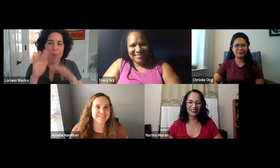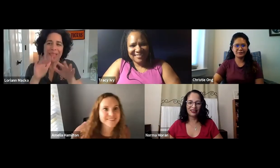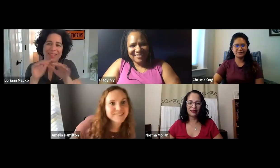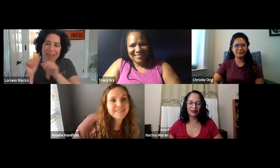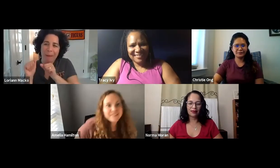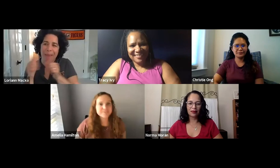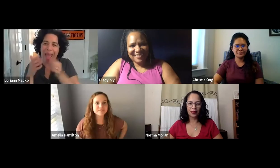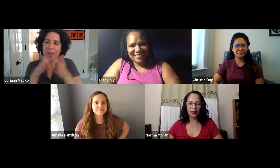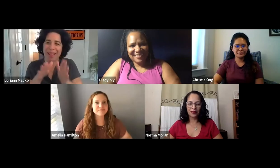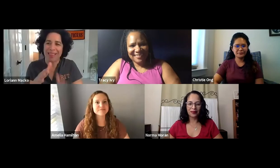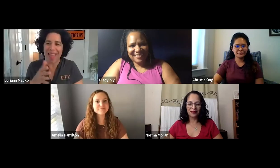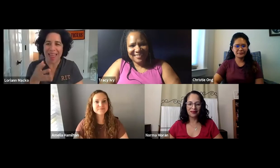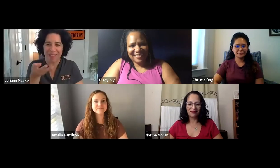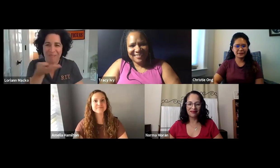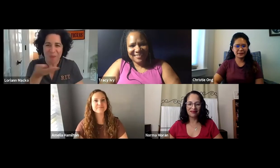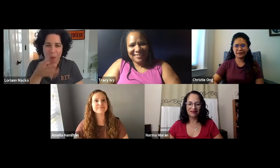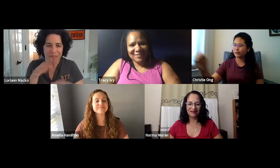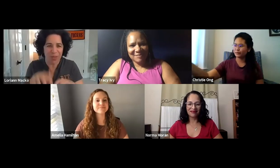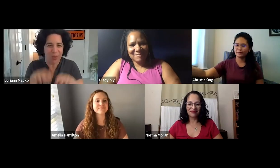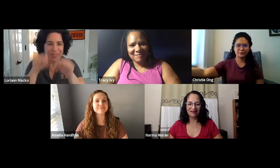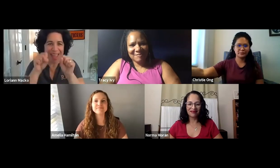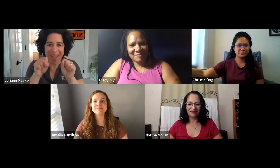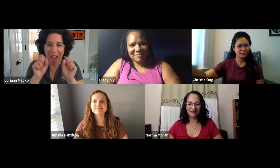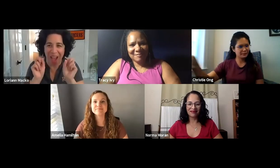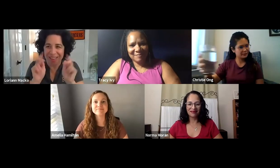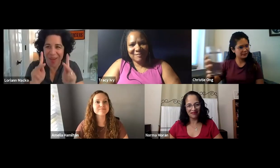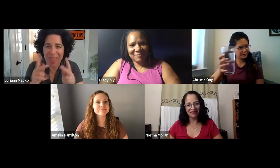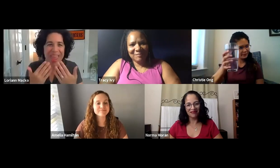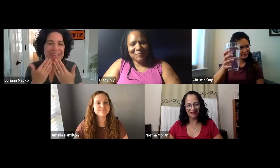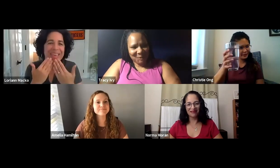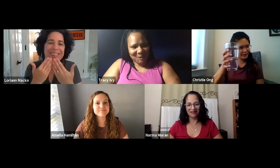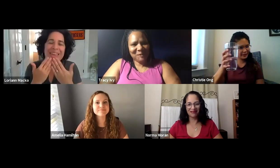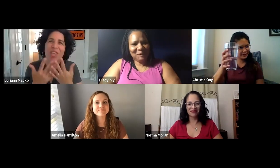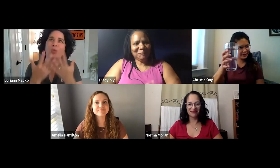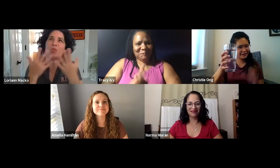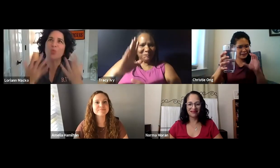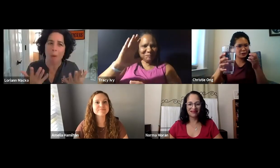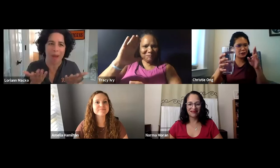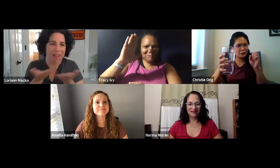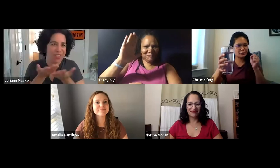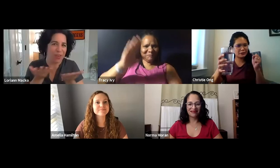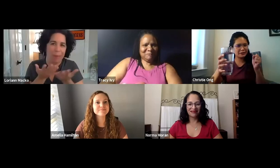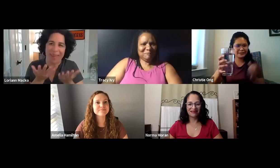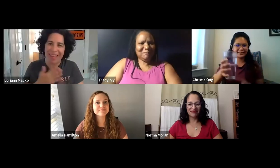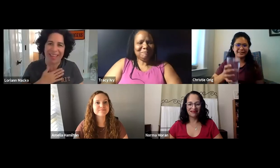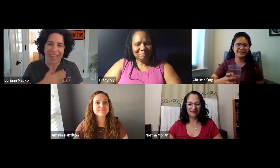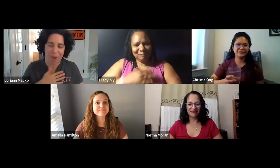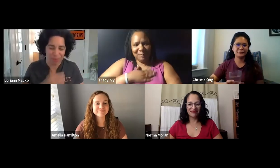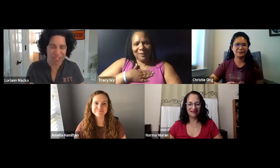all look beautiful. I'm going to take a step back and let the four of you have the virtual floor.